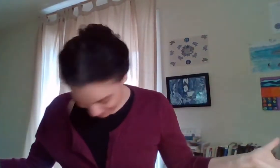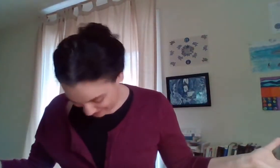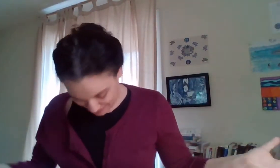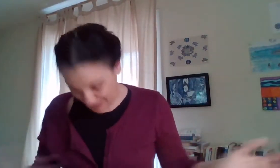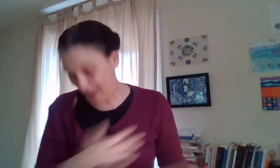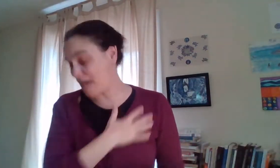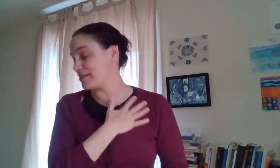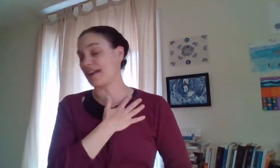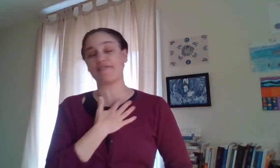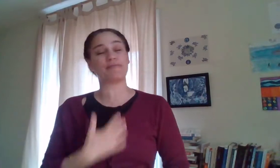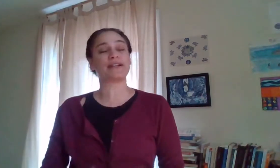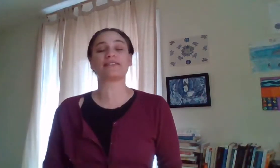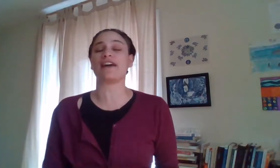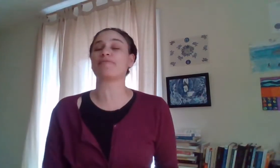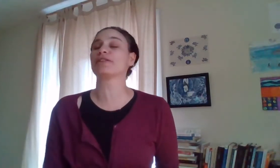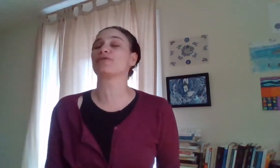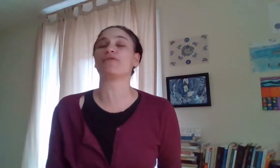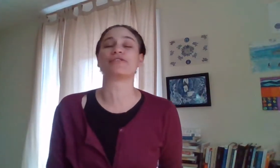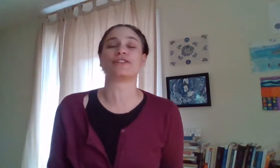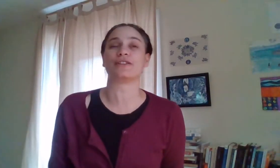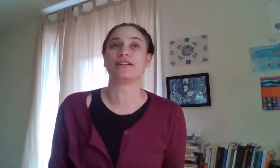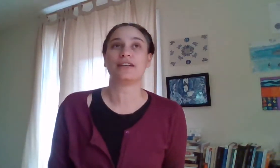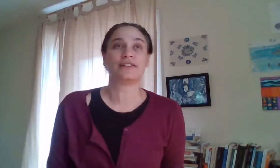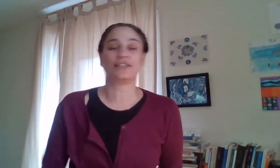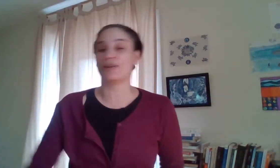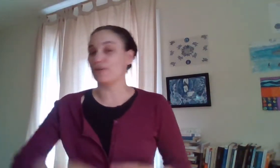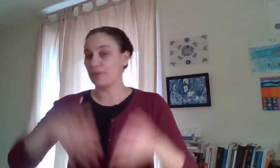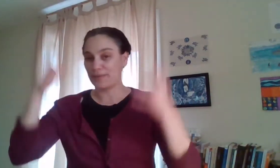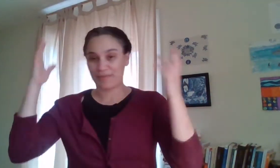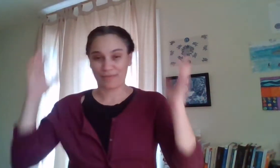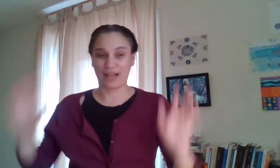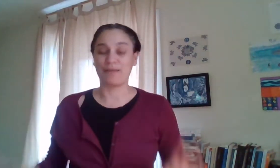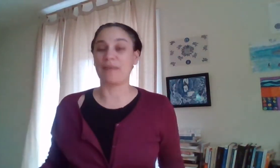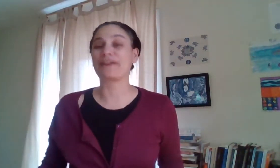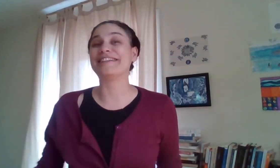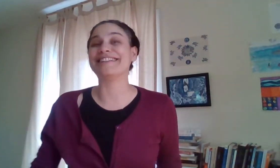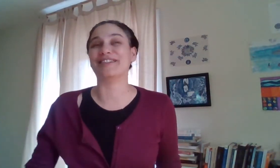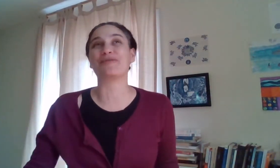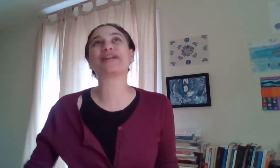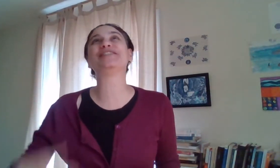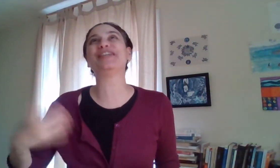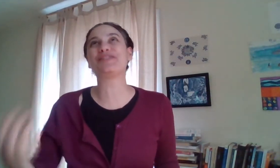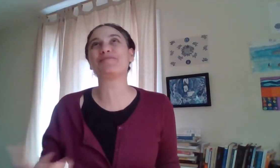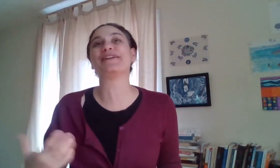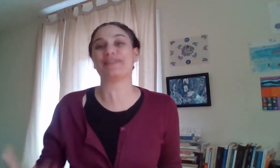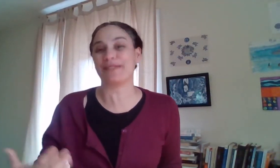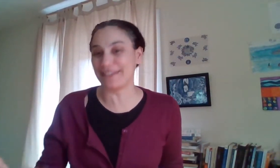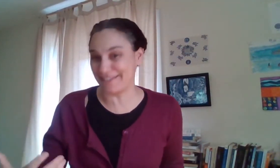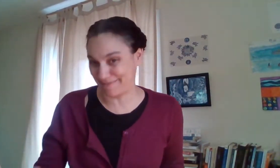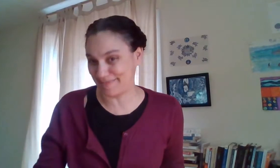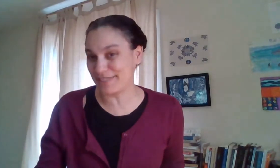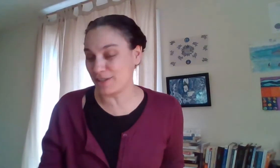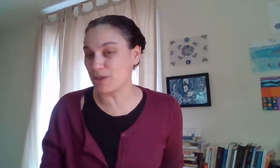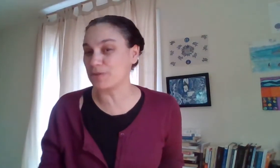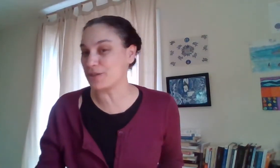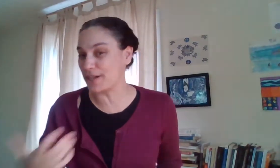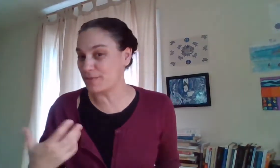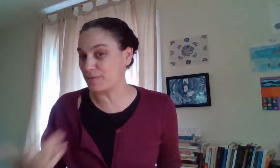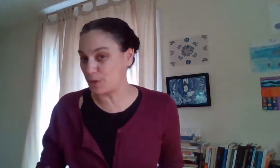the habits i've built i've built over you know i'm you know we continue to build them a little even when we're trying to